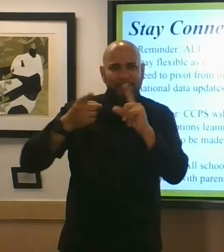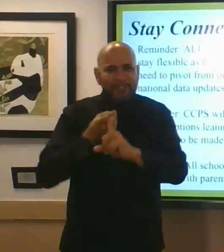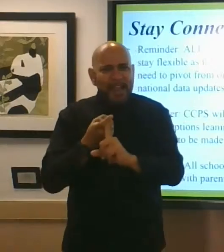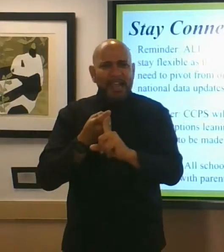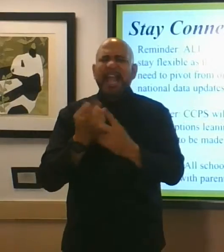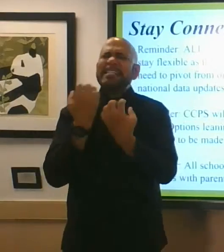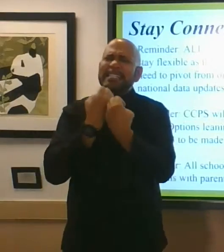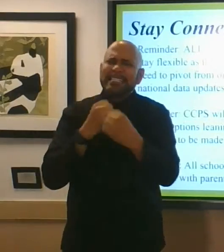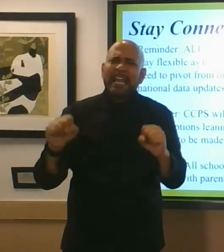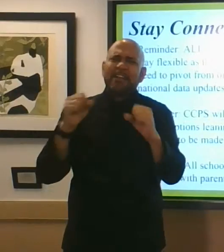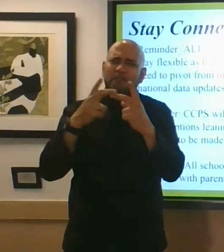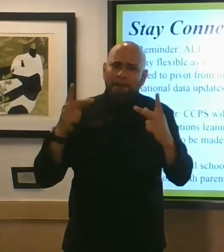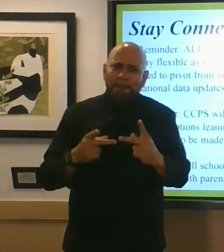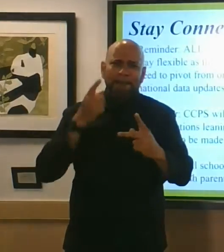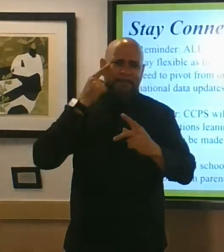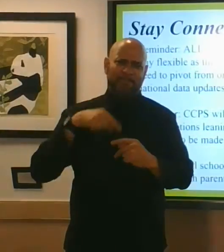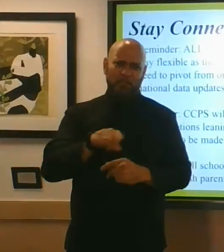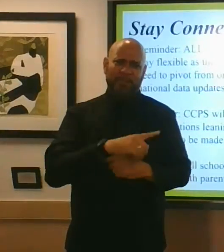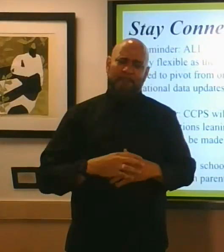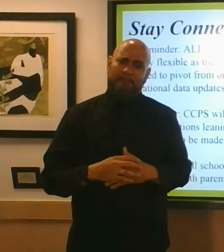it's a safe space for them